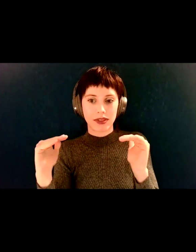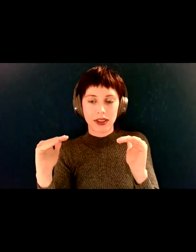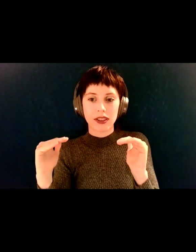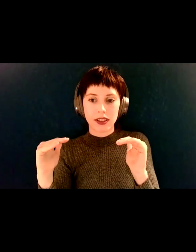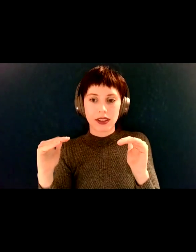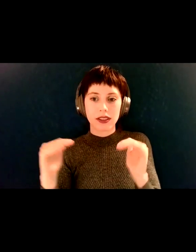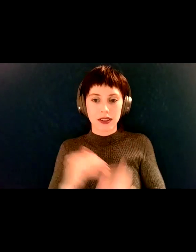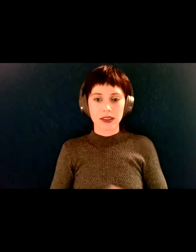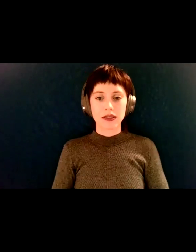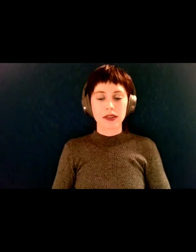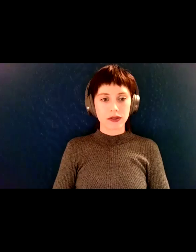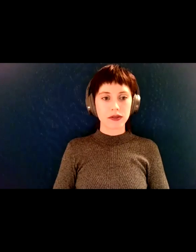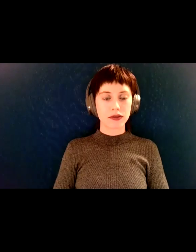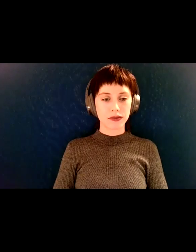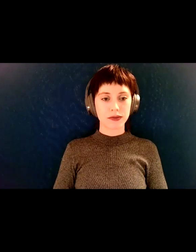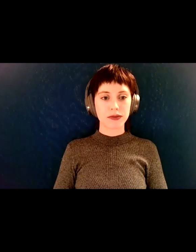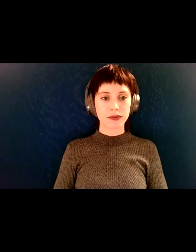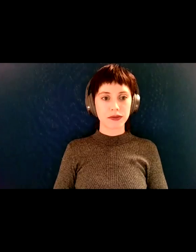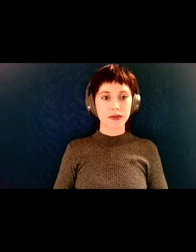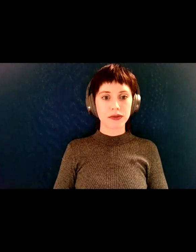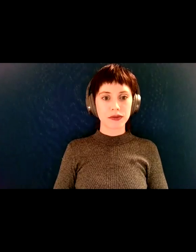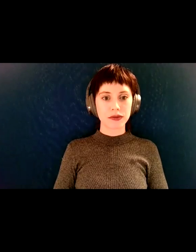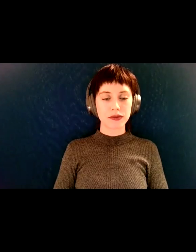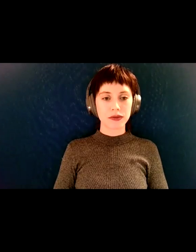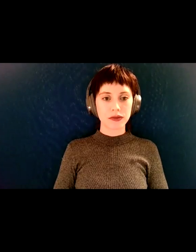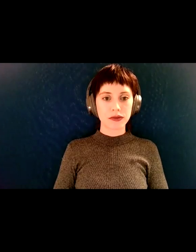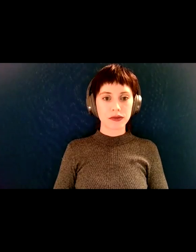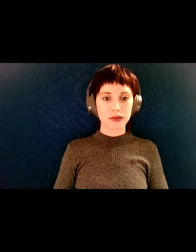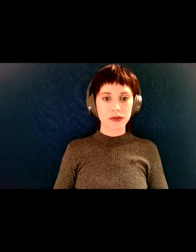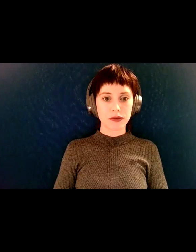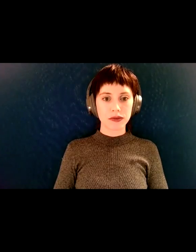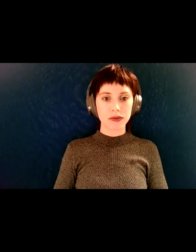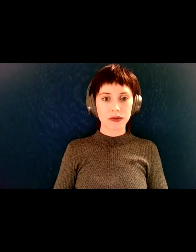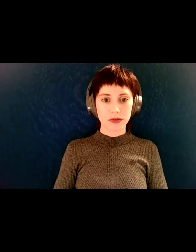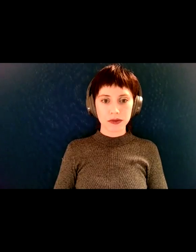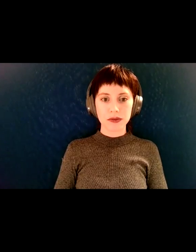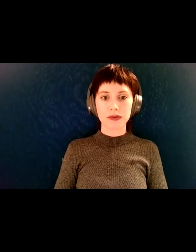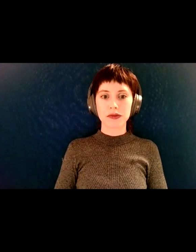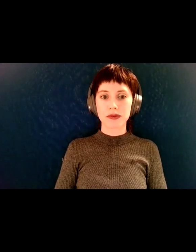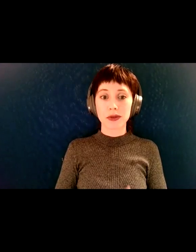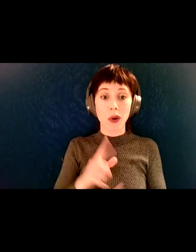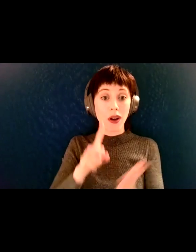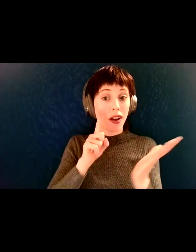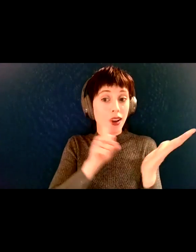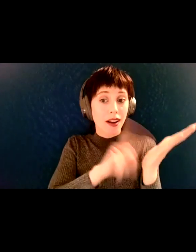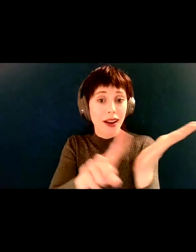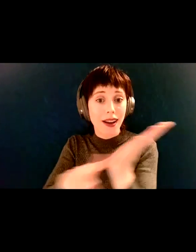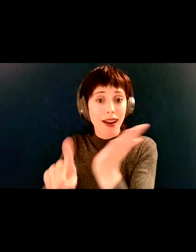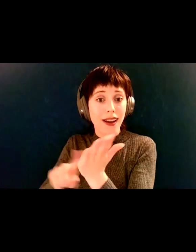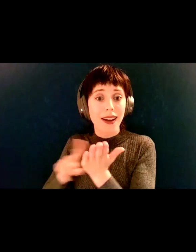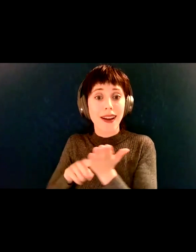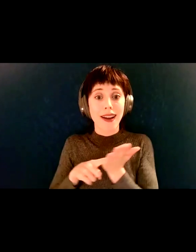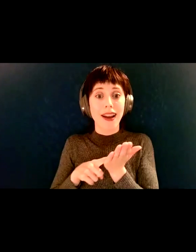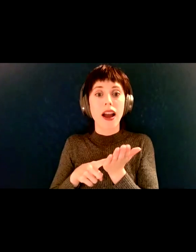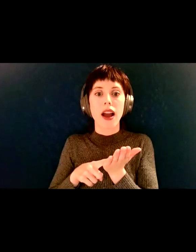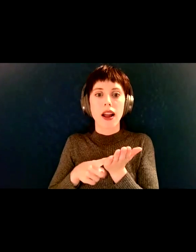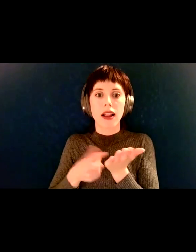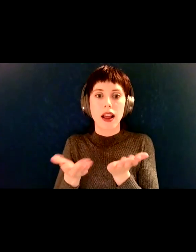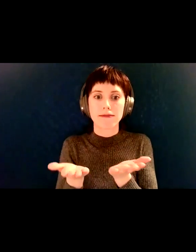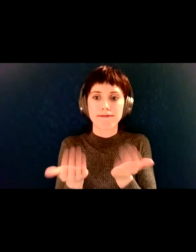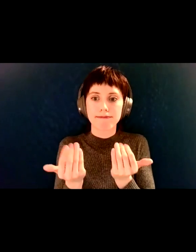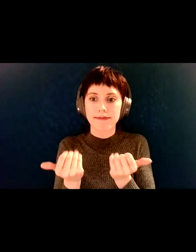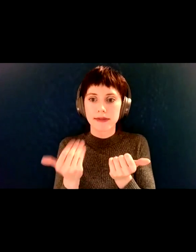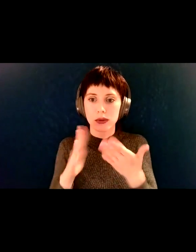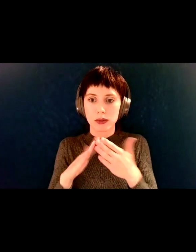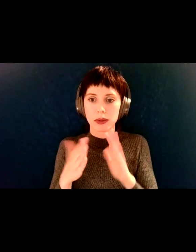Looping the community back in afterwards and, and the hope is that we're creating